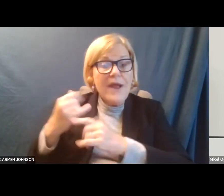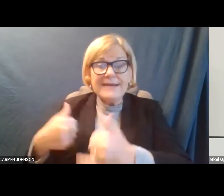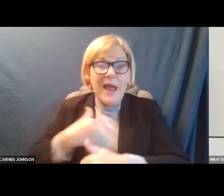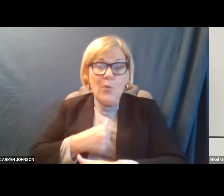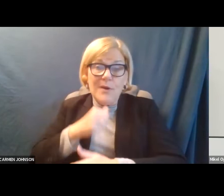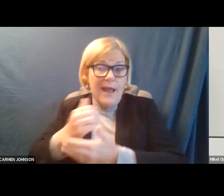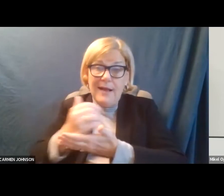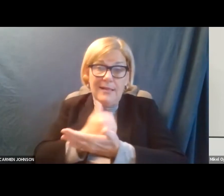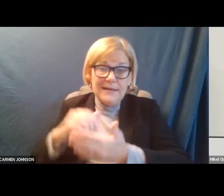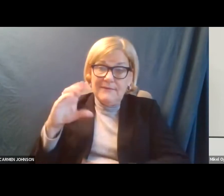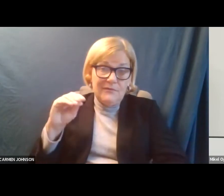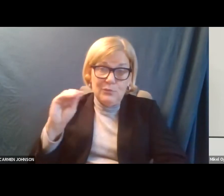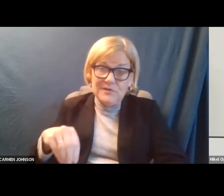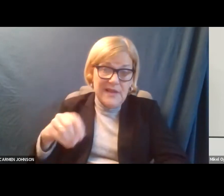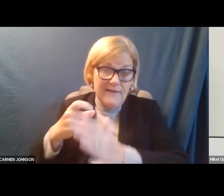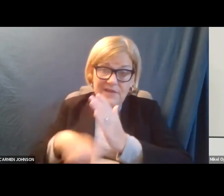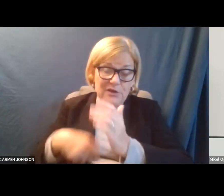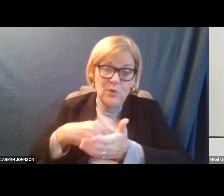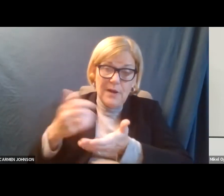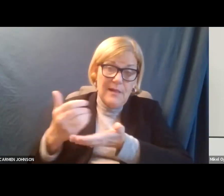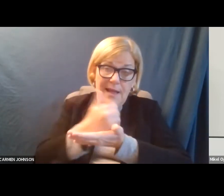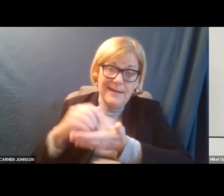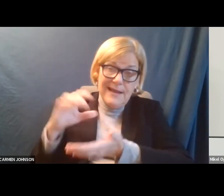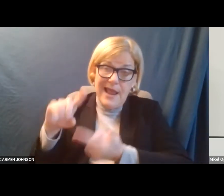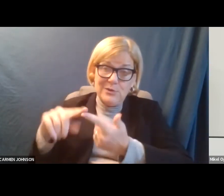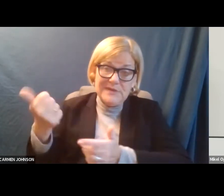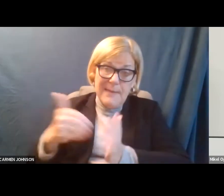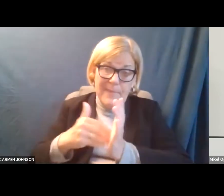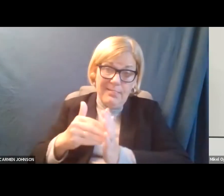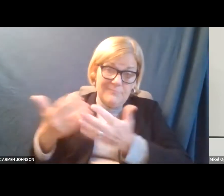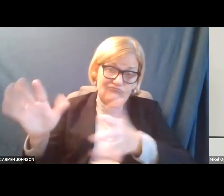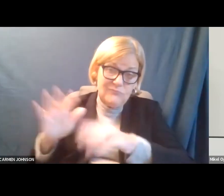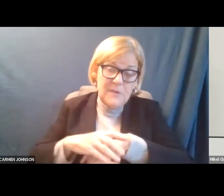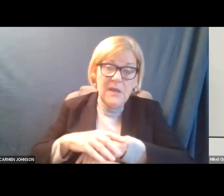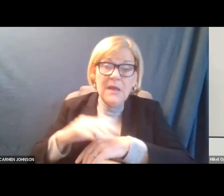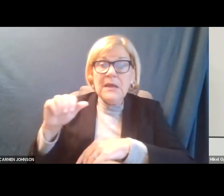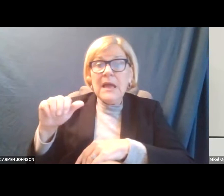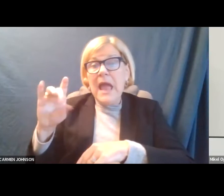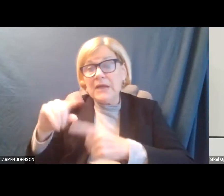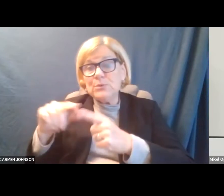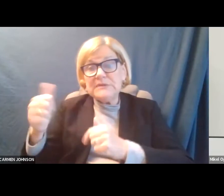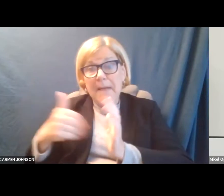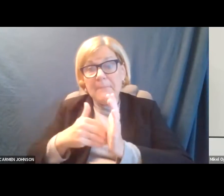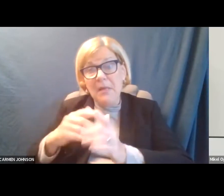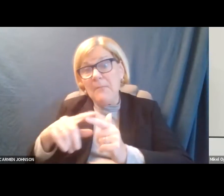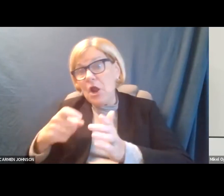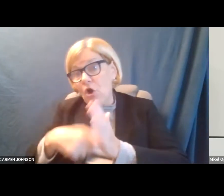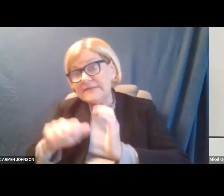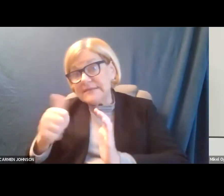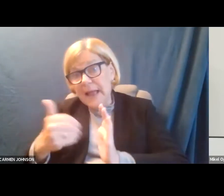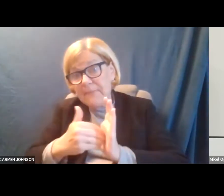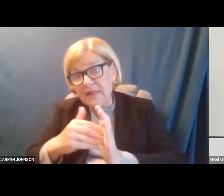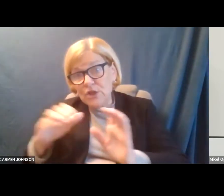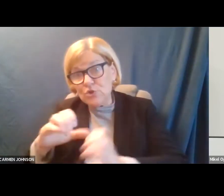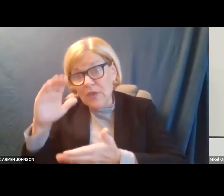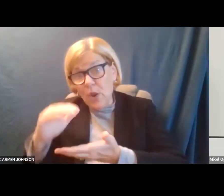even collecting 50% in fares, right? We're only collecting eight to 10 million. So if we're only collecting eight to 10 million, but it costs 10 million to